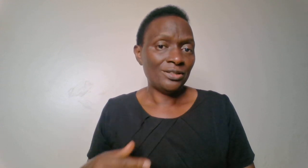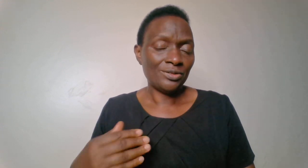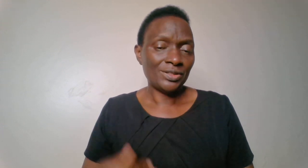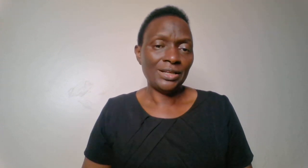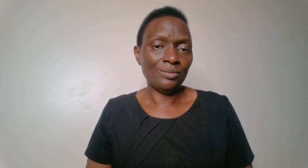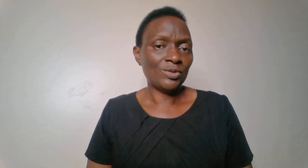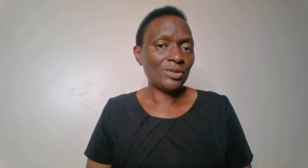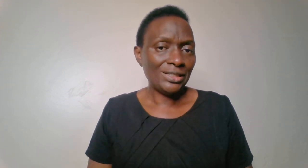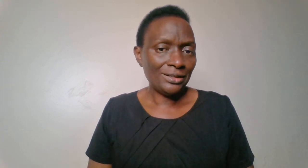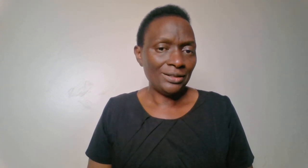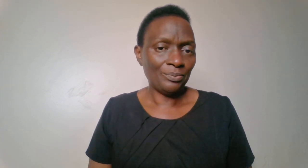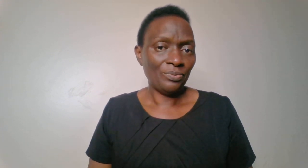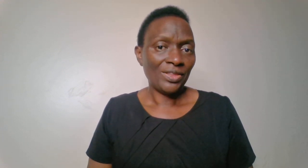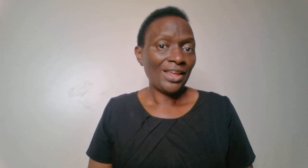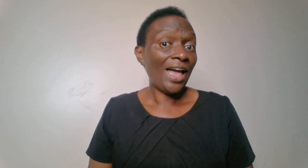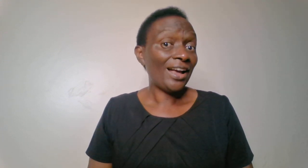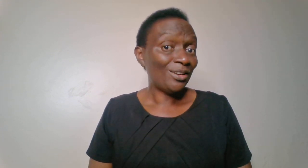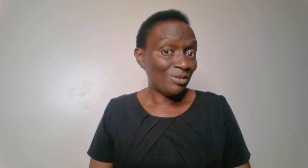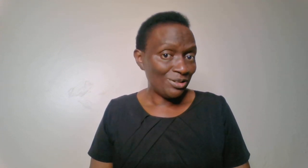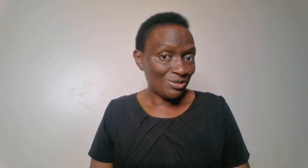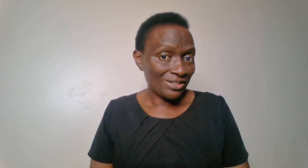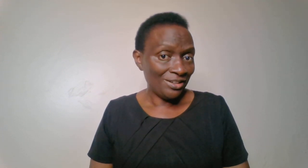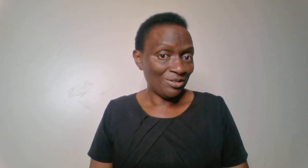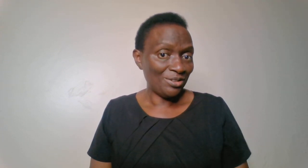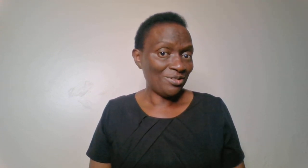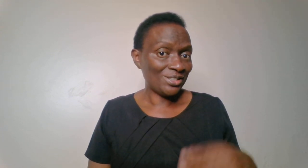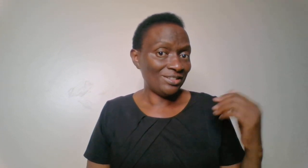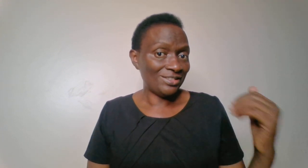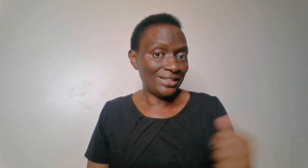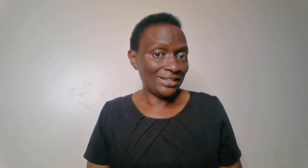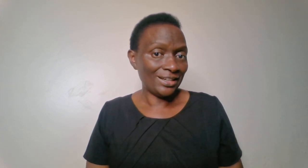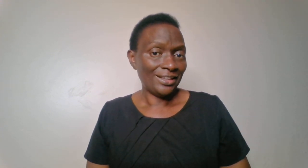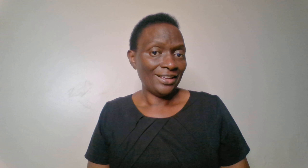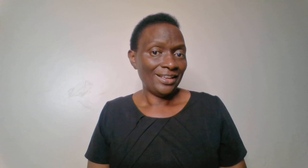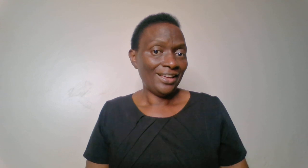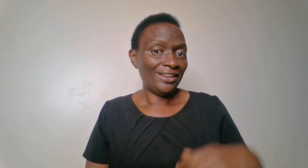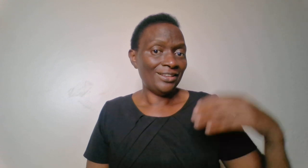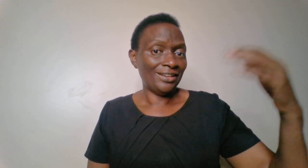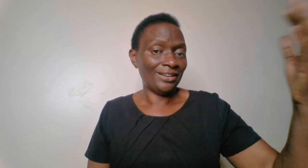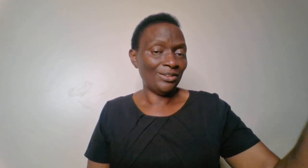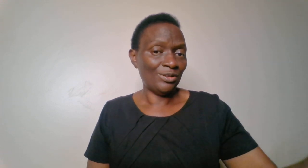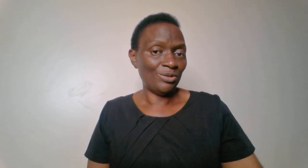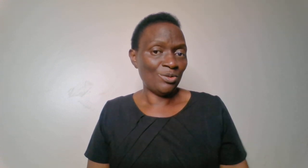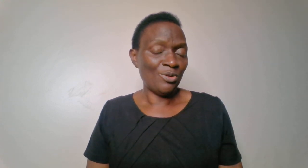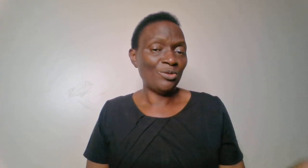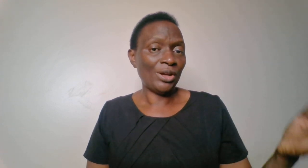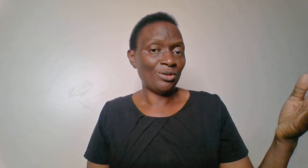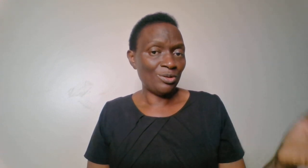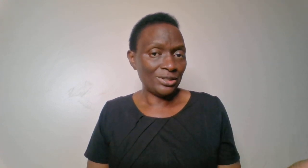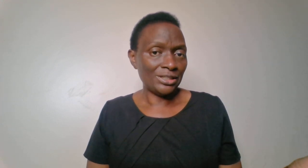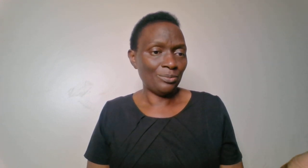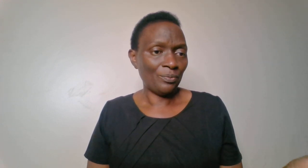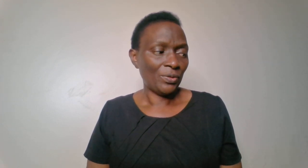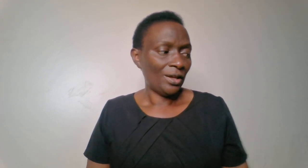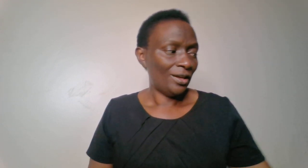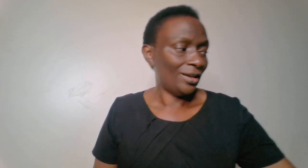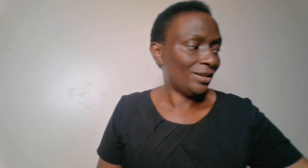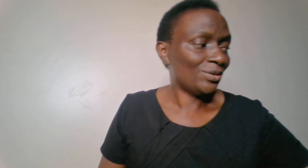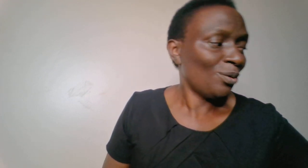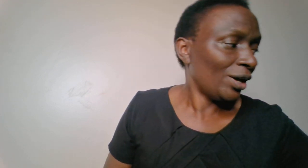to see him. So tell him, I can't wait to see you if you're still dating and you know you're in court shape. He is going